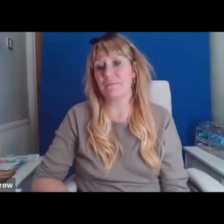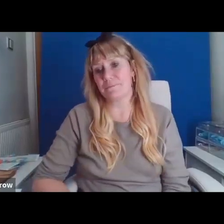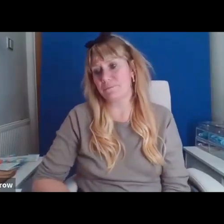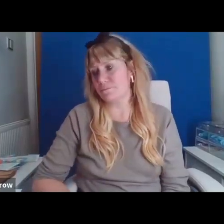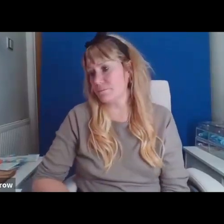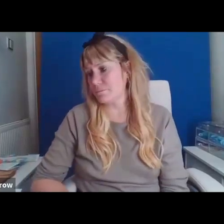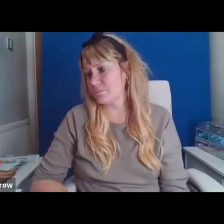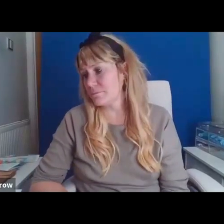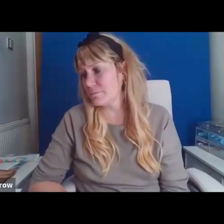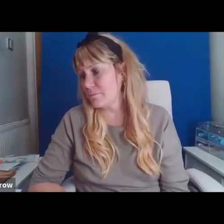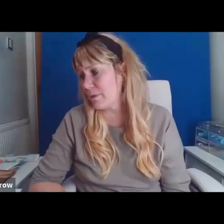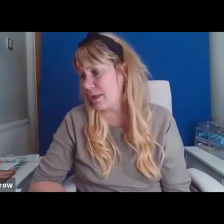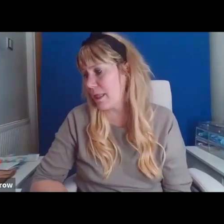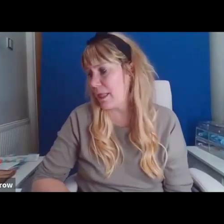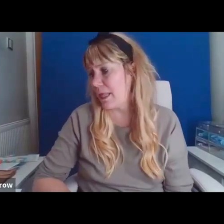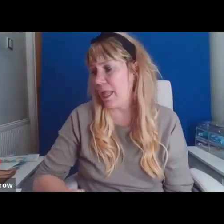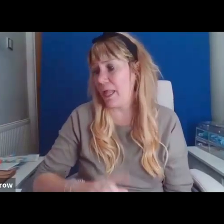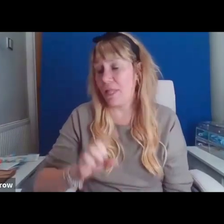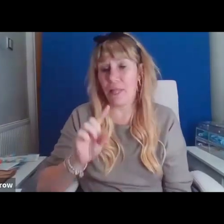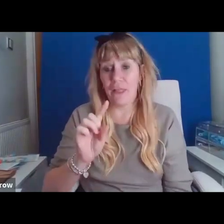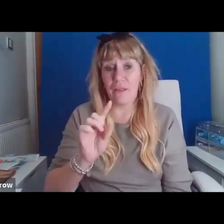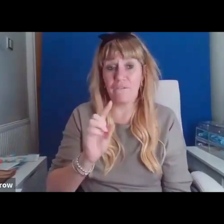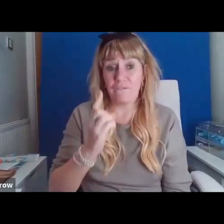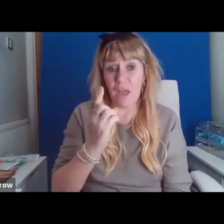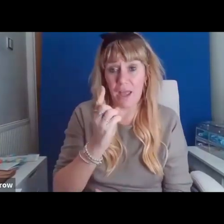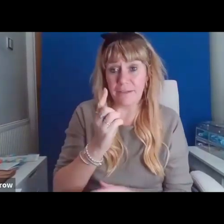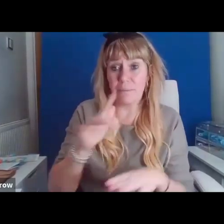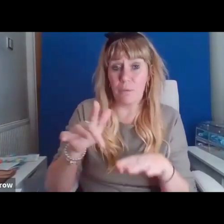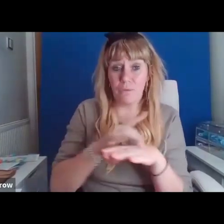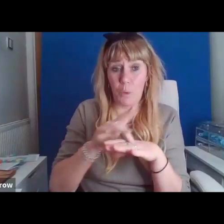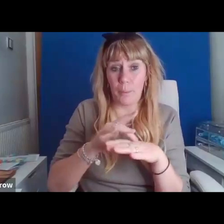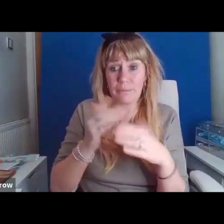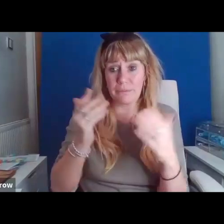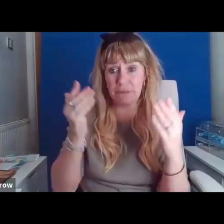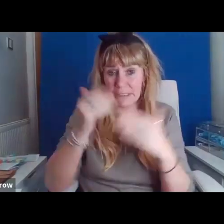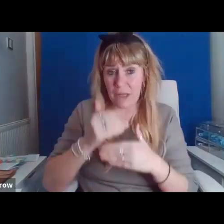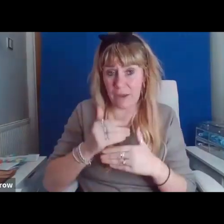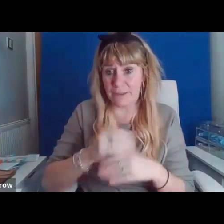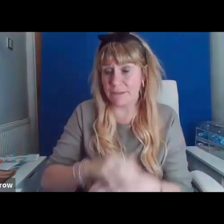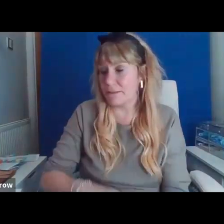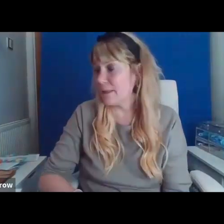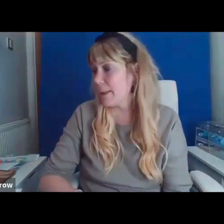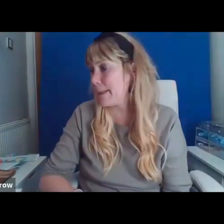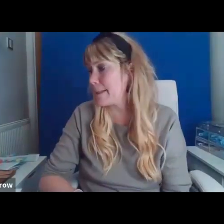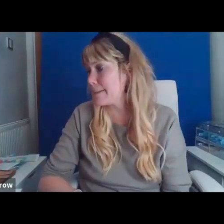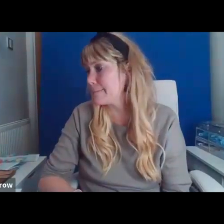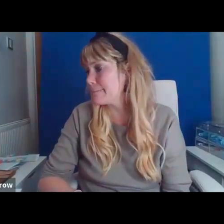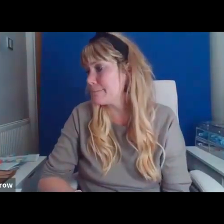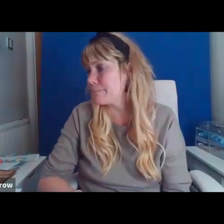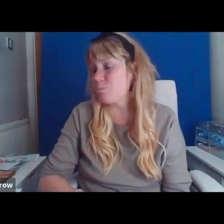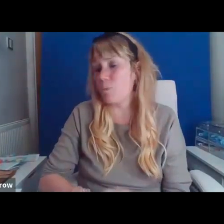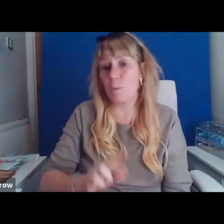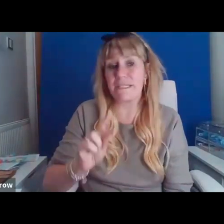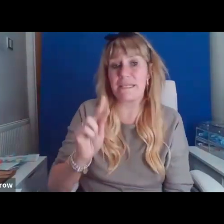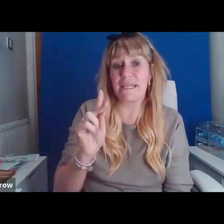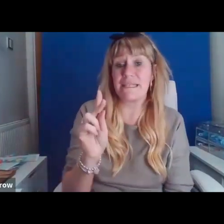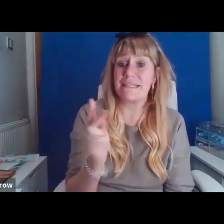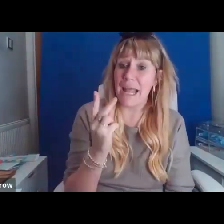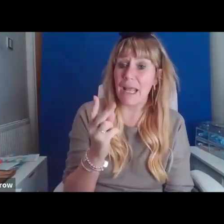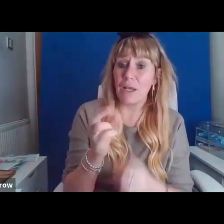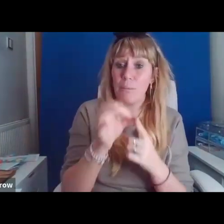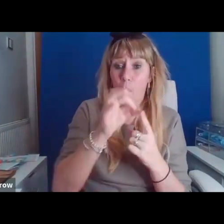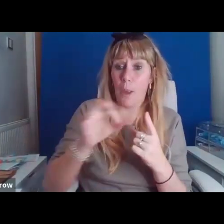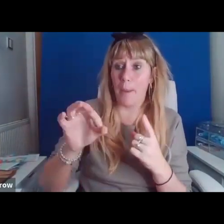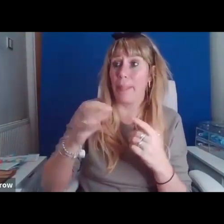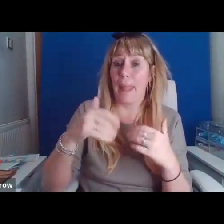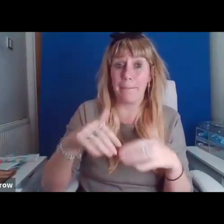And yeah, the first one I was going to perform tonight for you guys is the second poem I ever performed on stage. It's